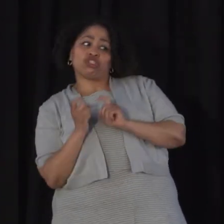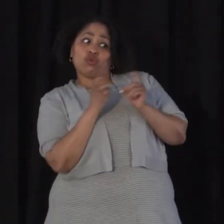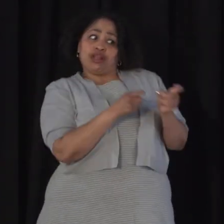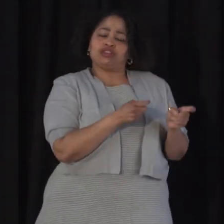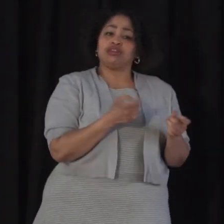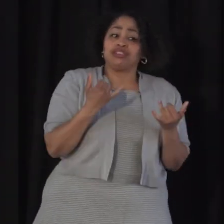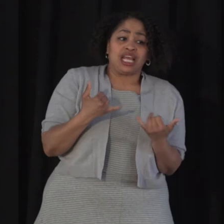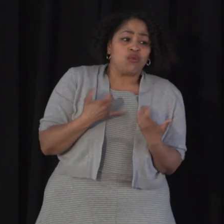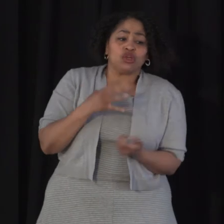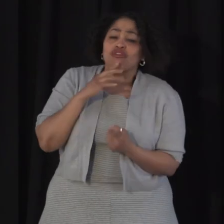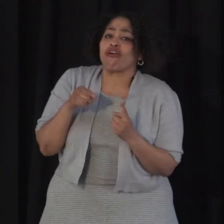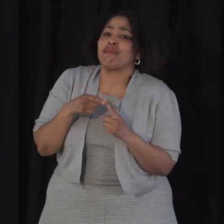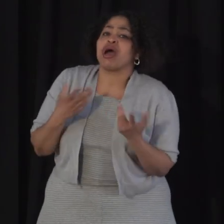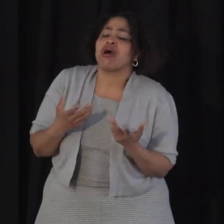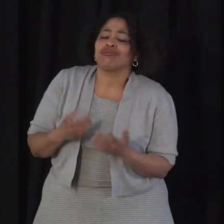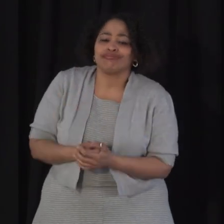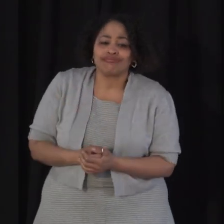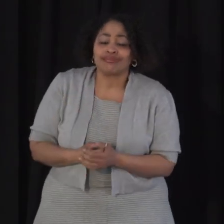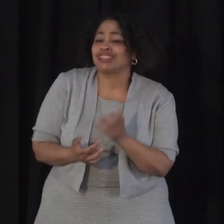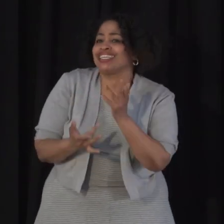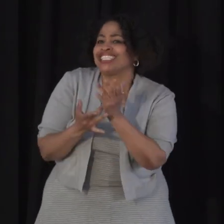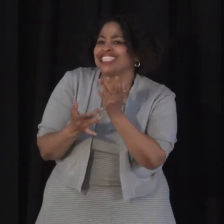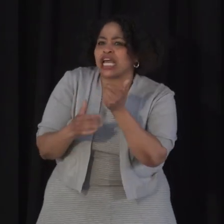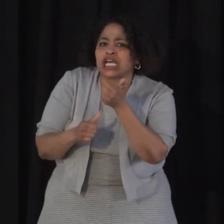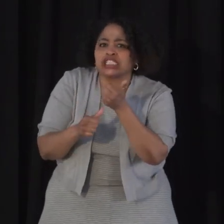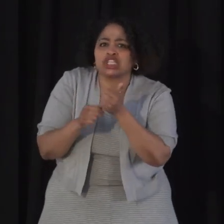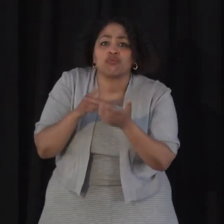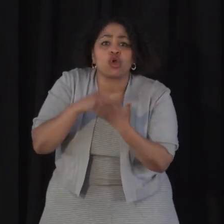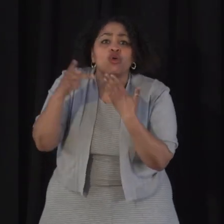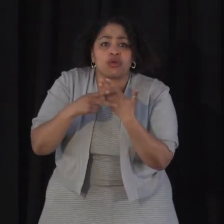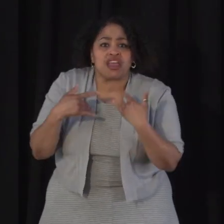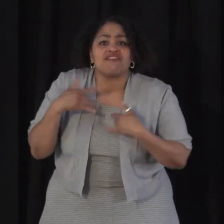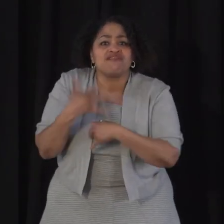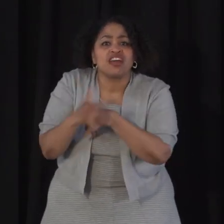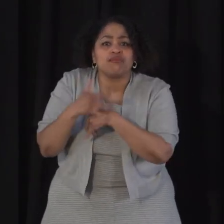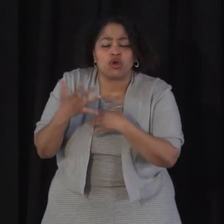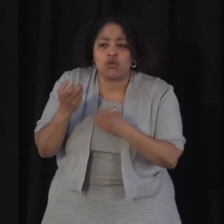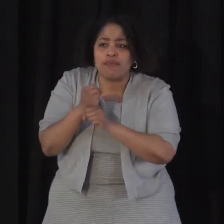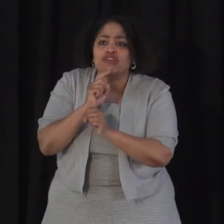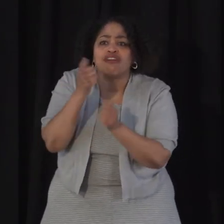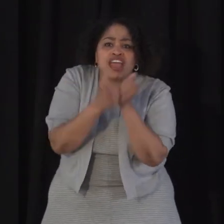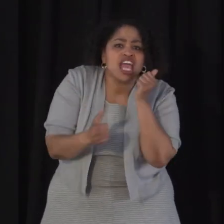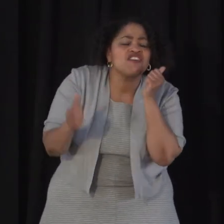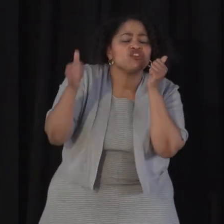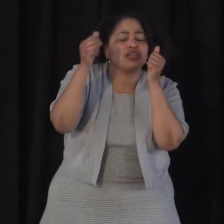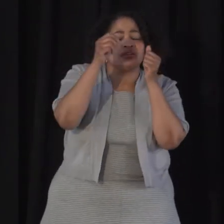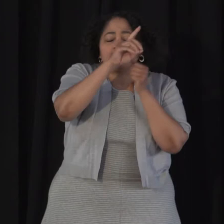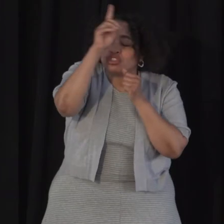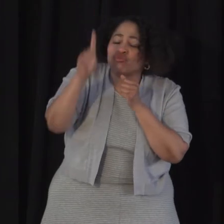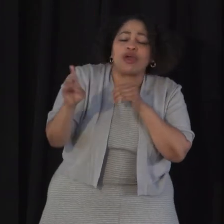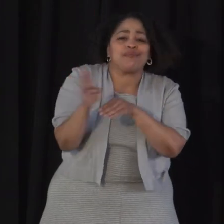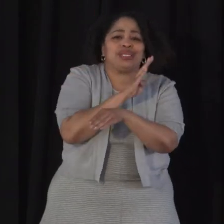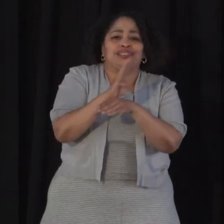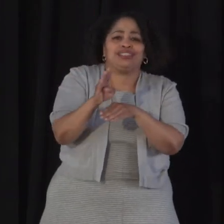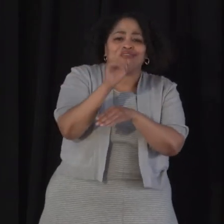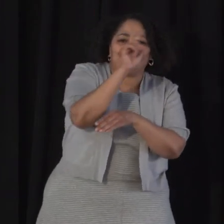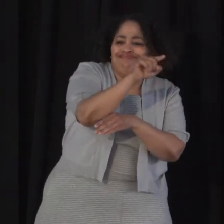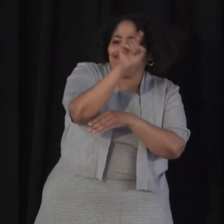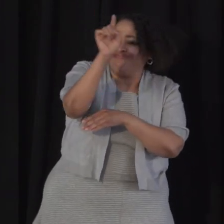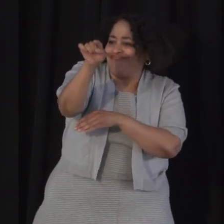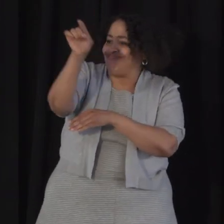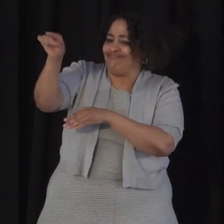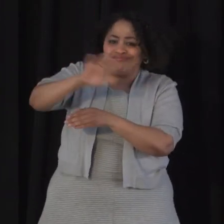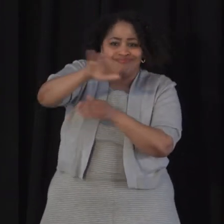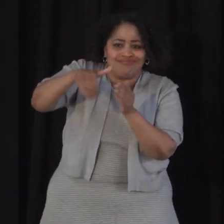Today, I want to talk about the technical assistance program that we want to make sure every single Detroit business in the city of